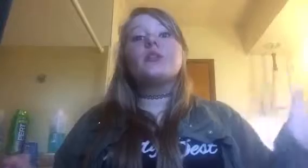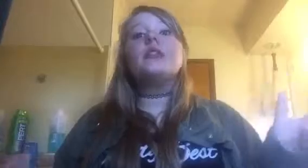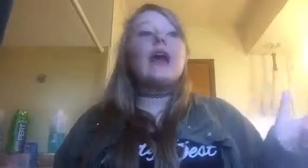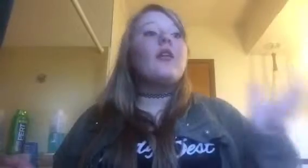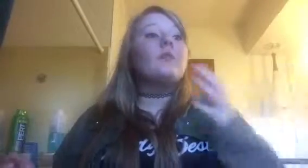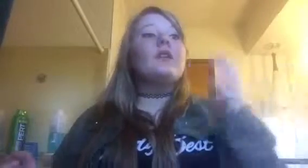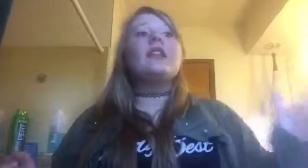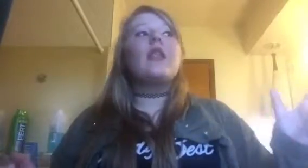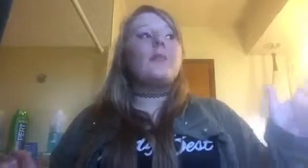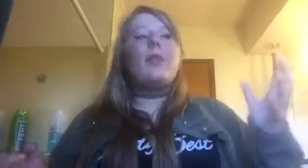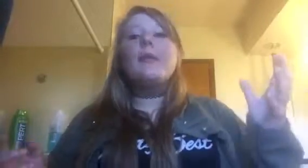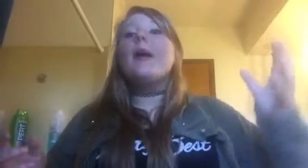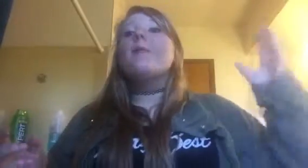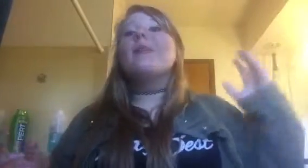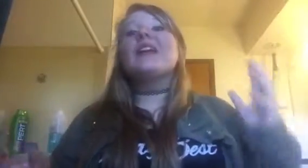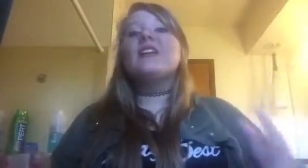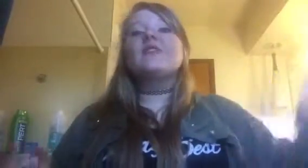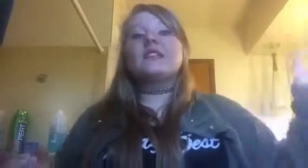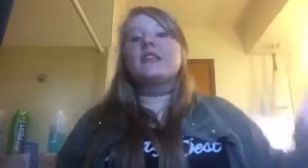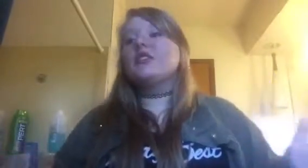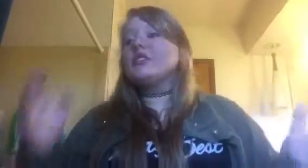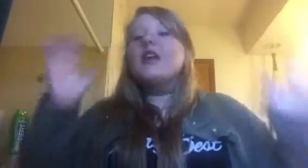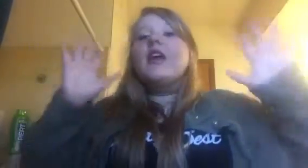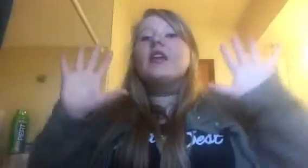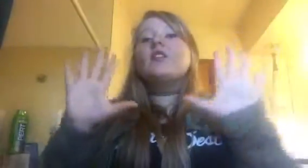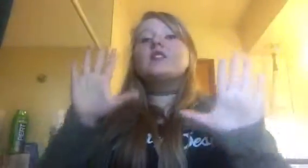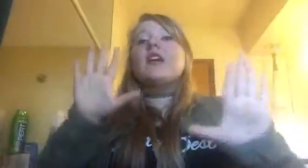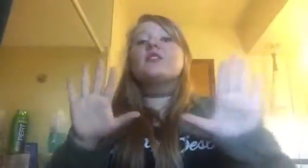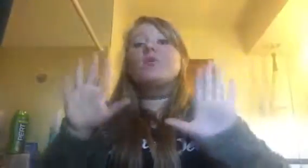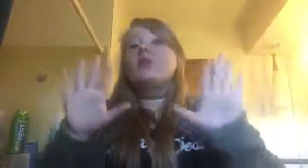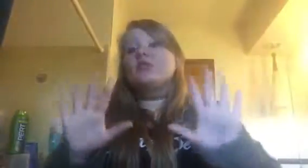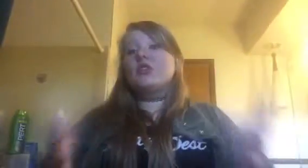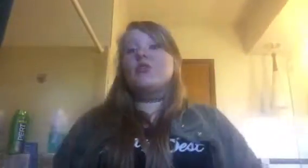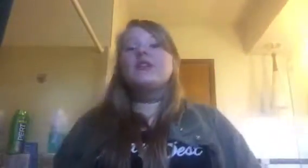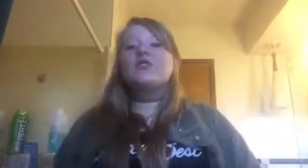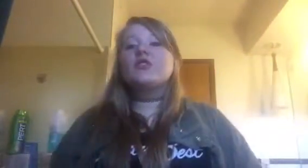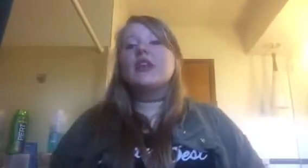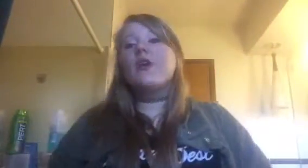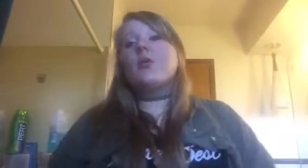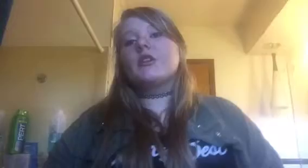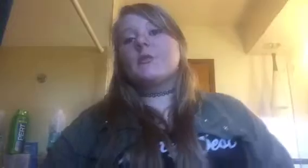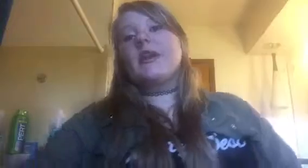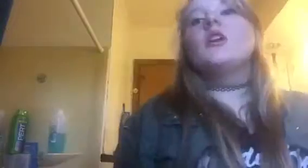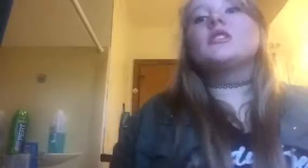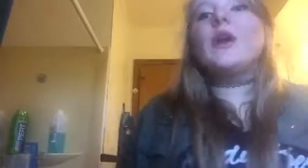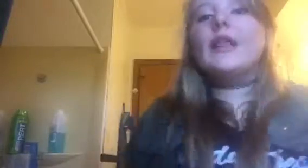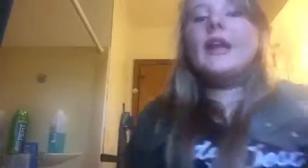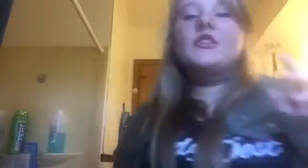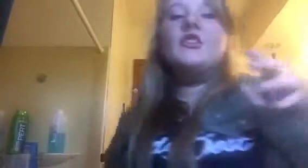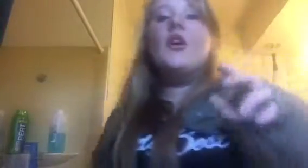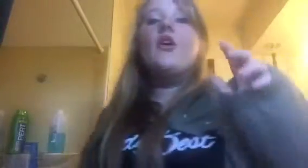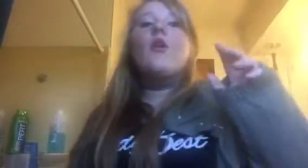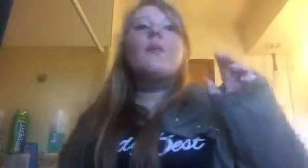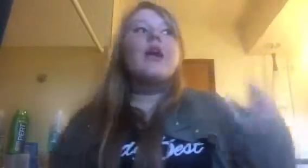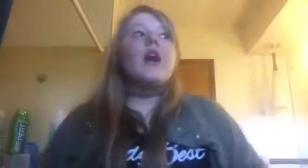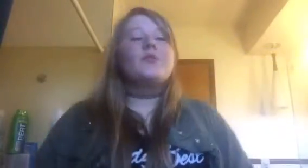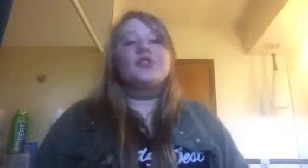out magnificent. It just, it turns out as one of the two. That's usually how it works for me. So I like to know my options.